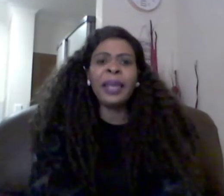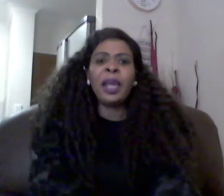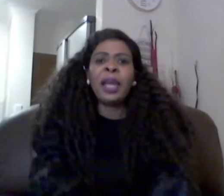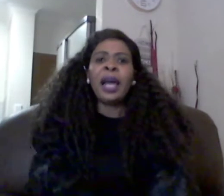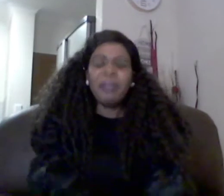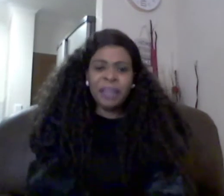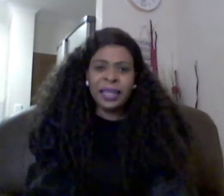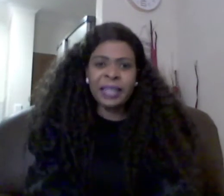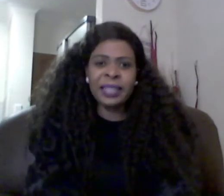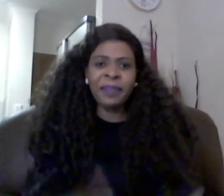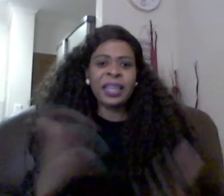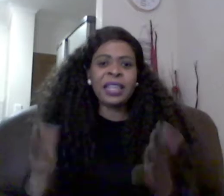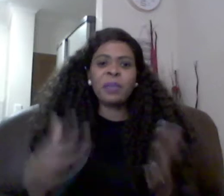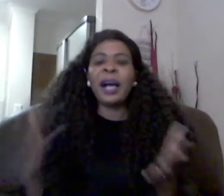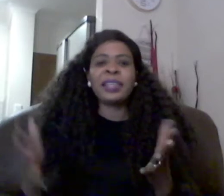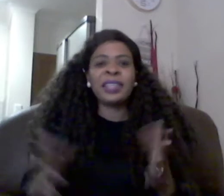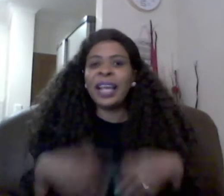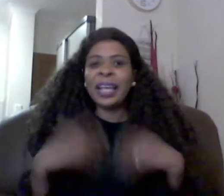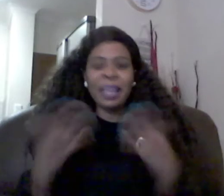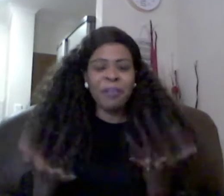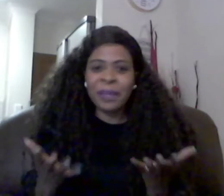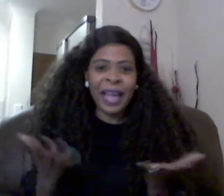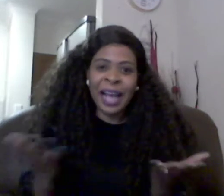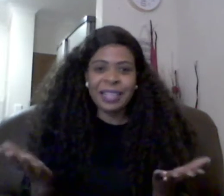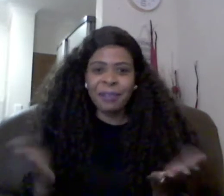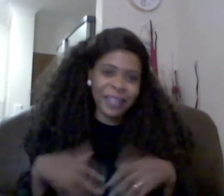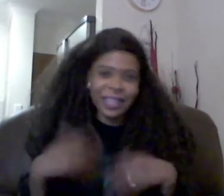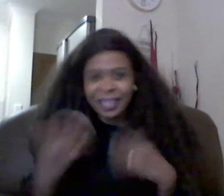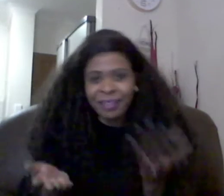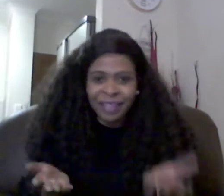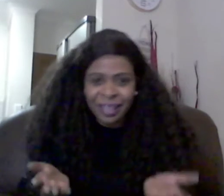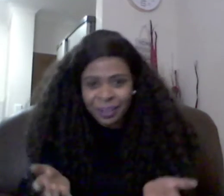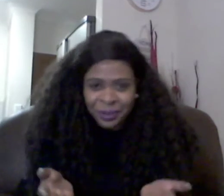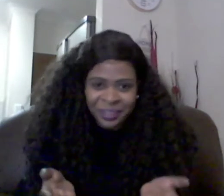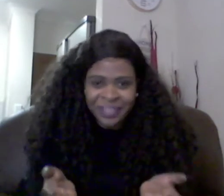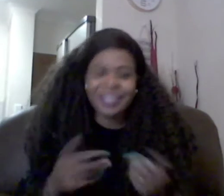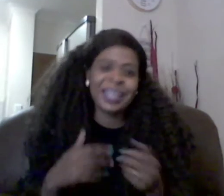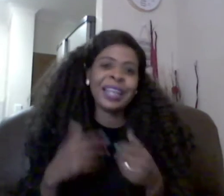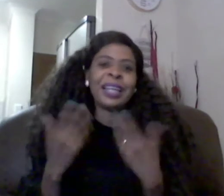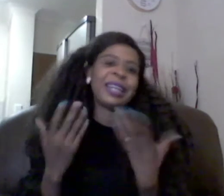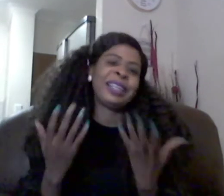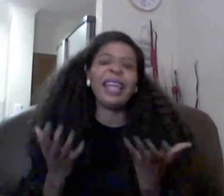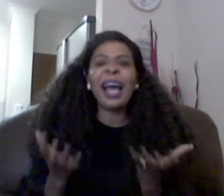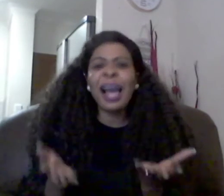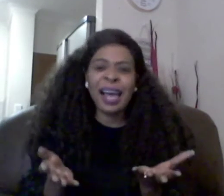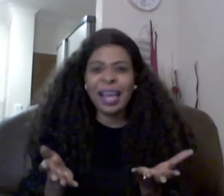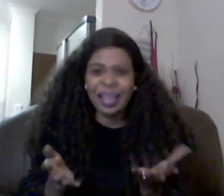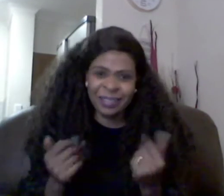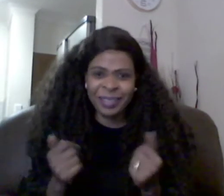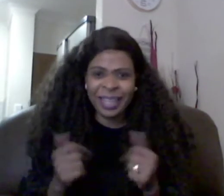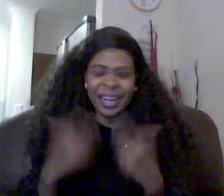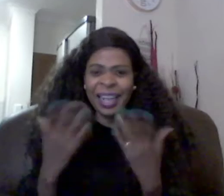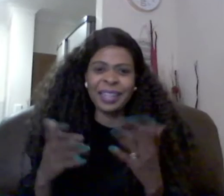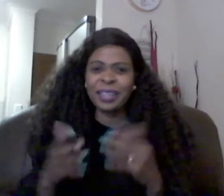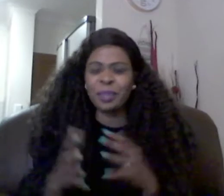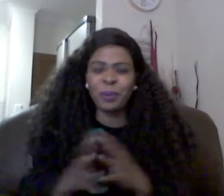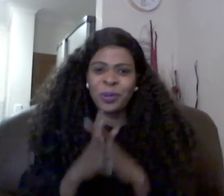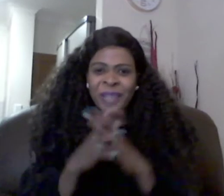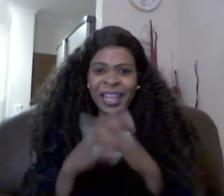after that seven days passed and then i gave him the ask i finally gave him you know to say yeah we can ride in this boat together